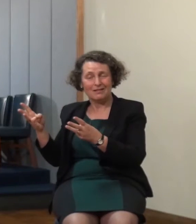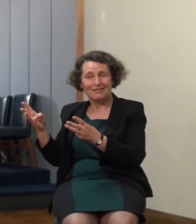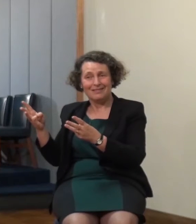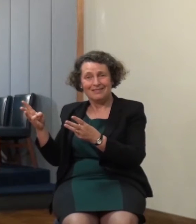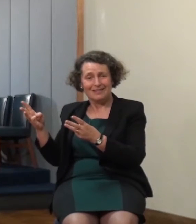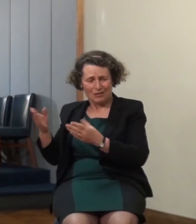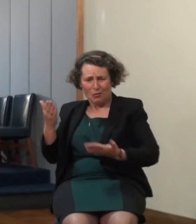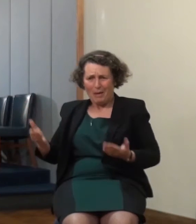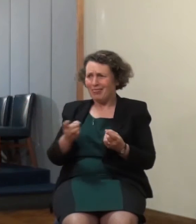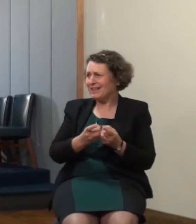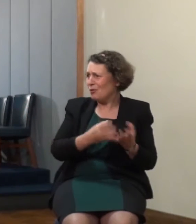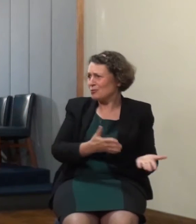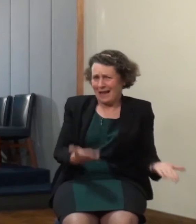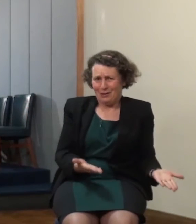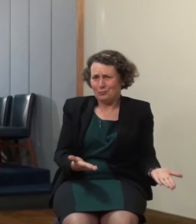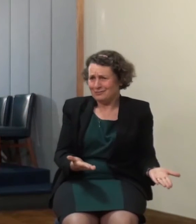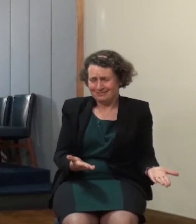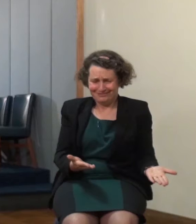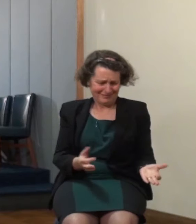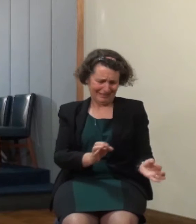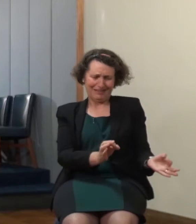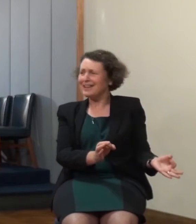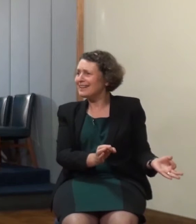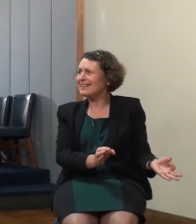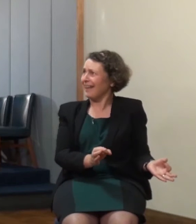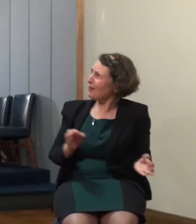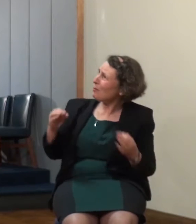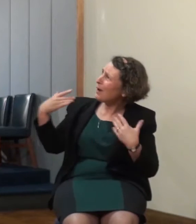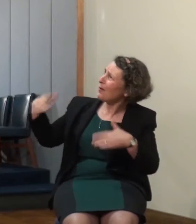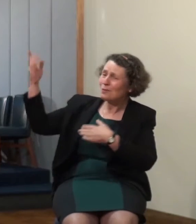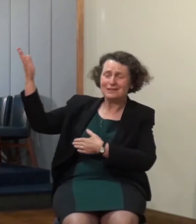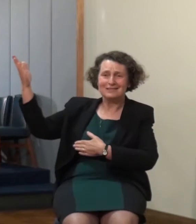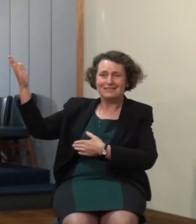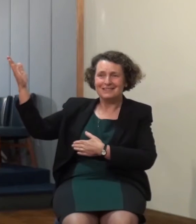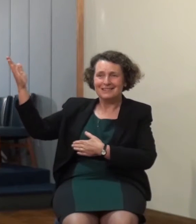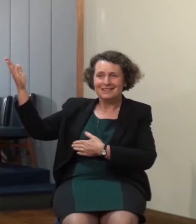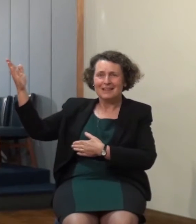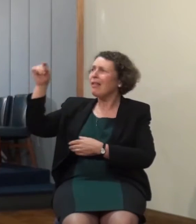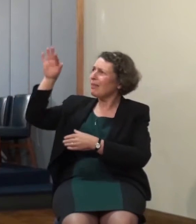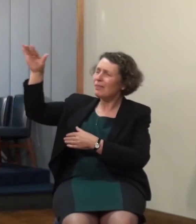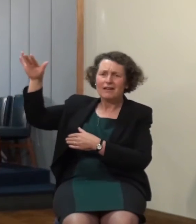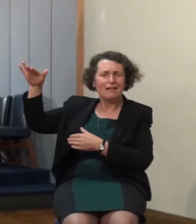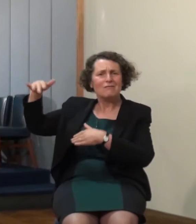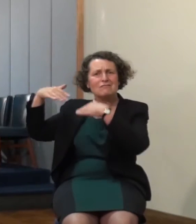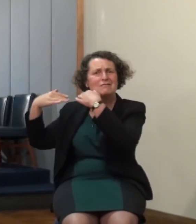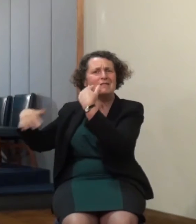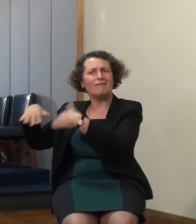a day of great compensation when every lamb of suffering is rewarded with magnificent